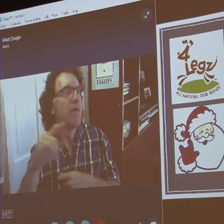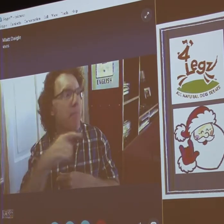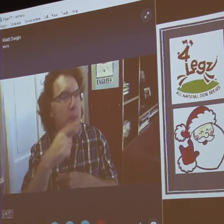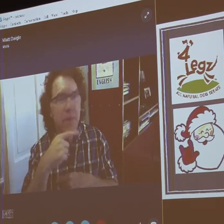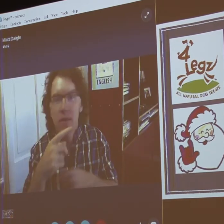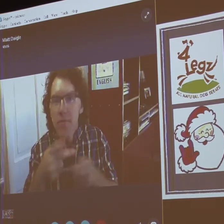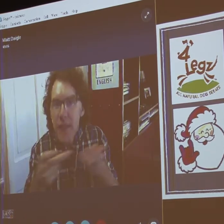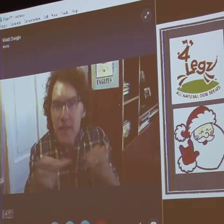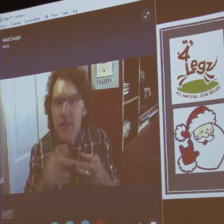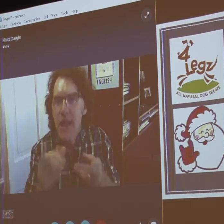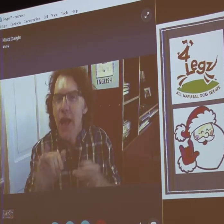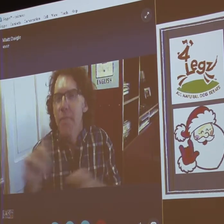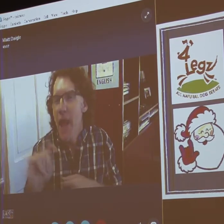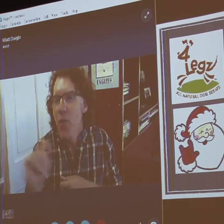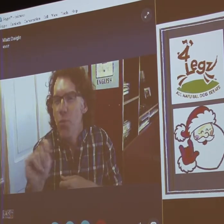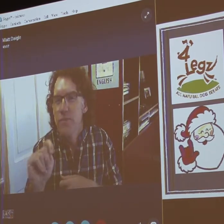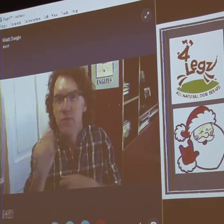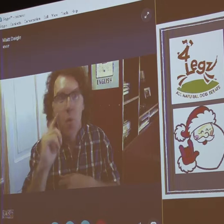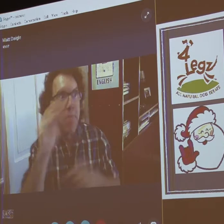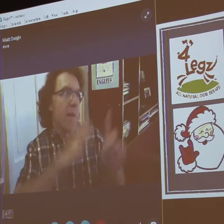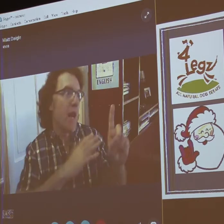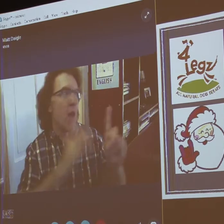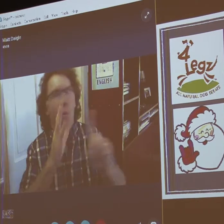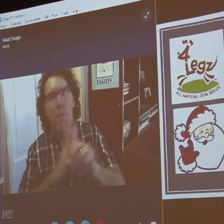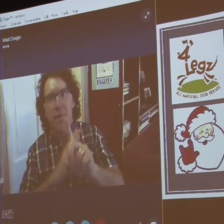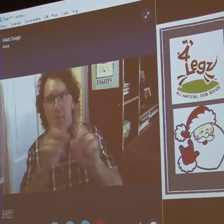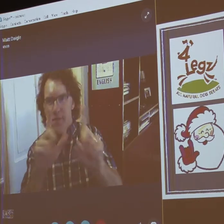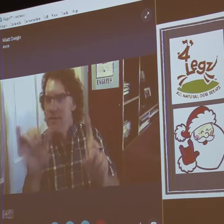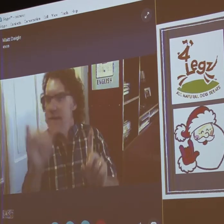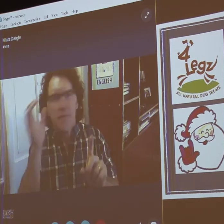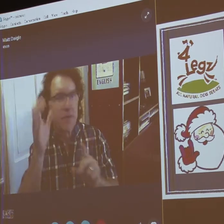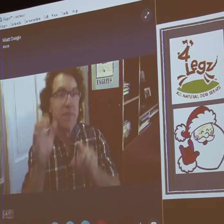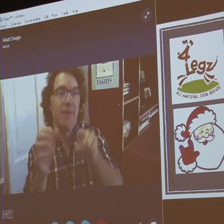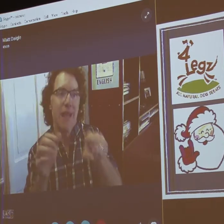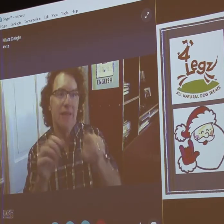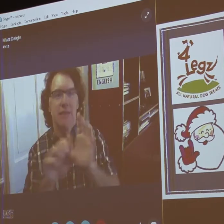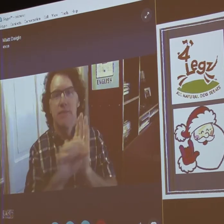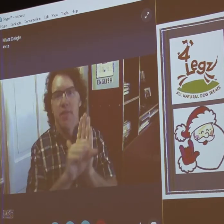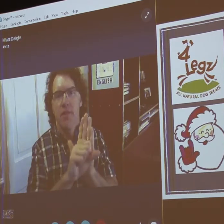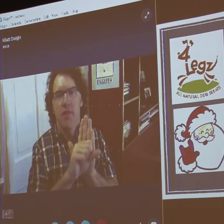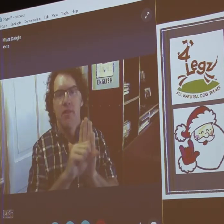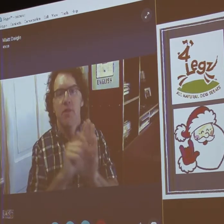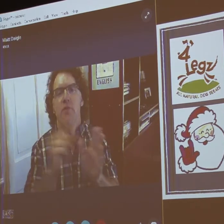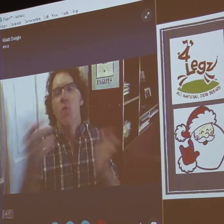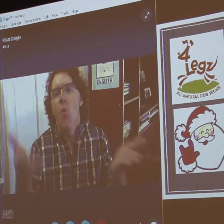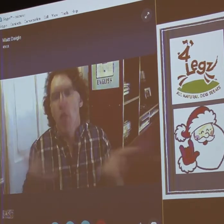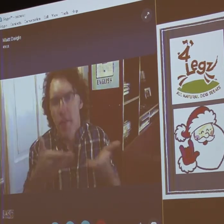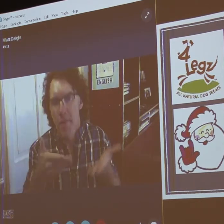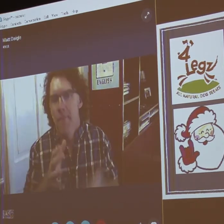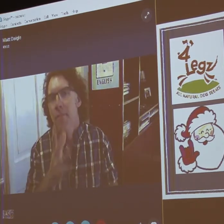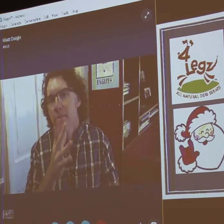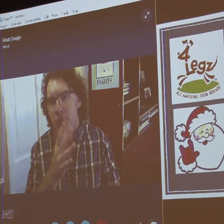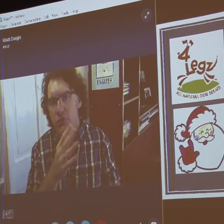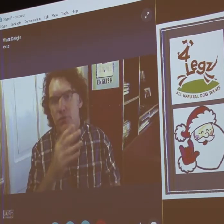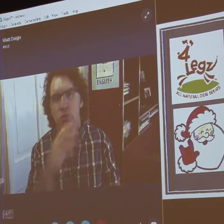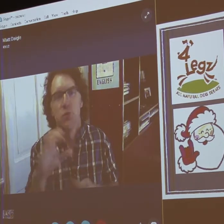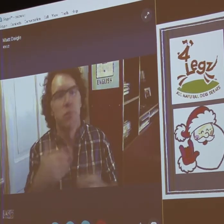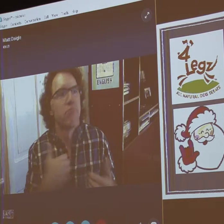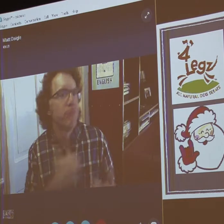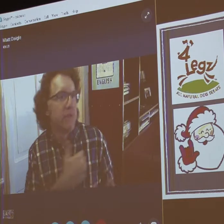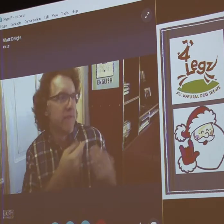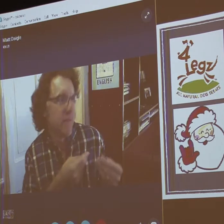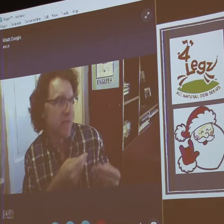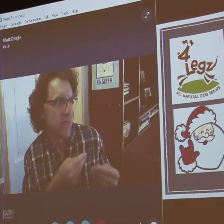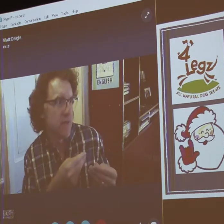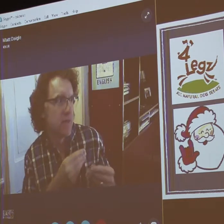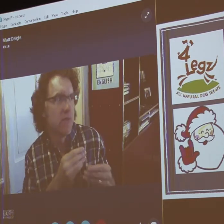I've seen it in airports. Oftentimes you will see them near the bathrooms. And it's a